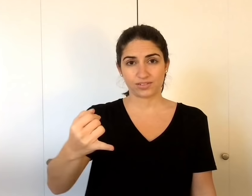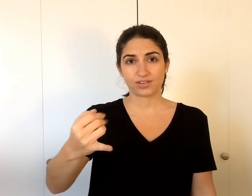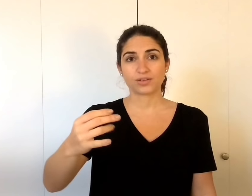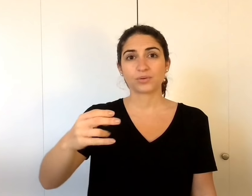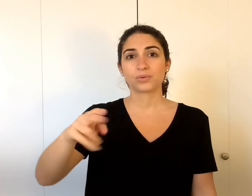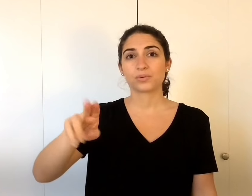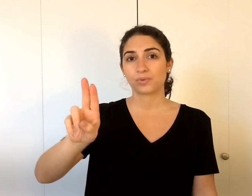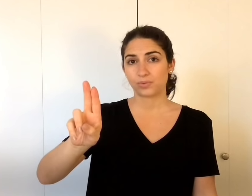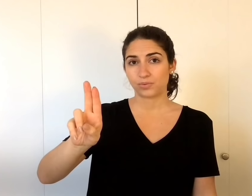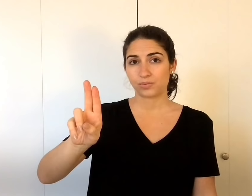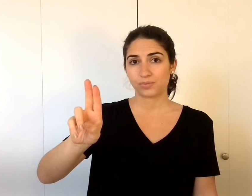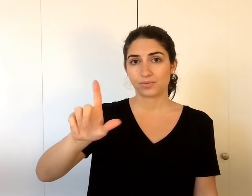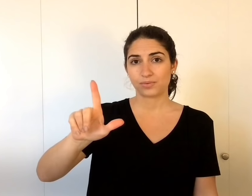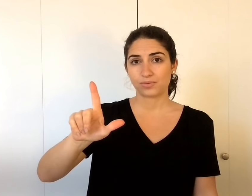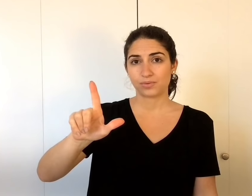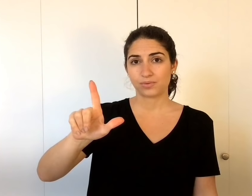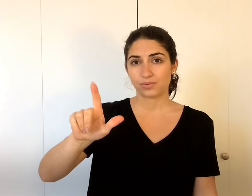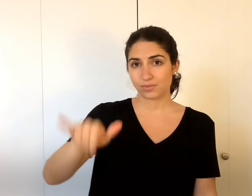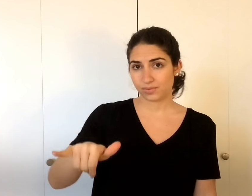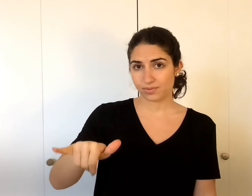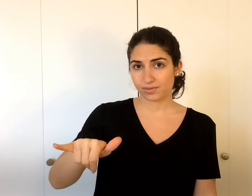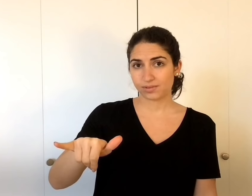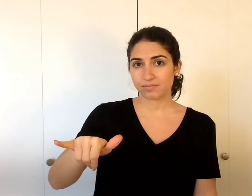July. J-U-L-Y.